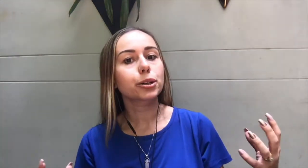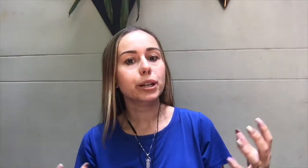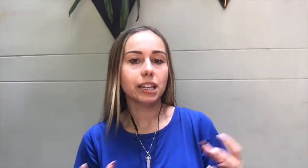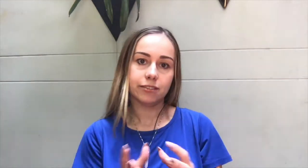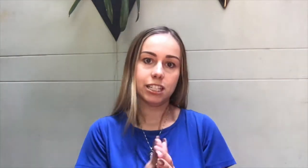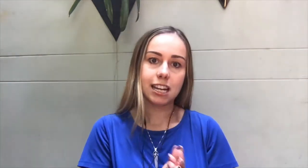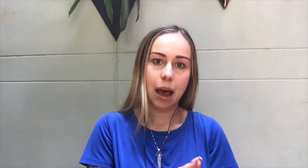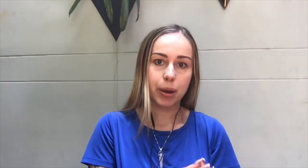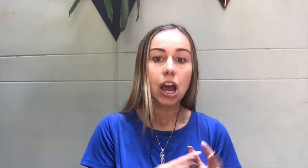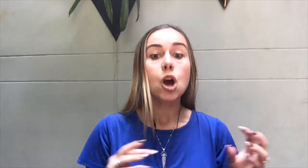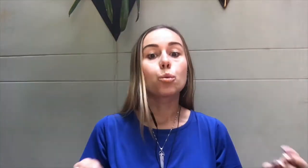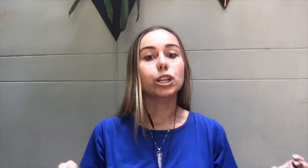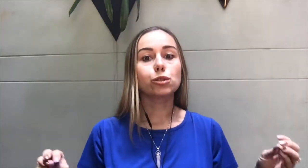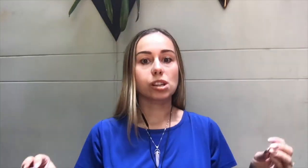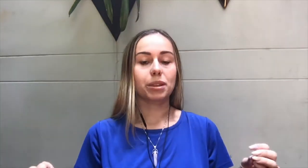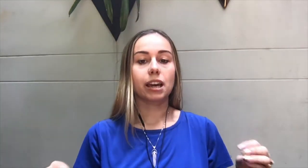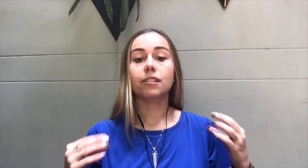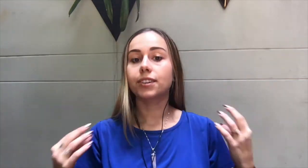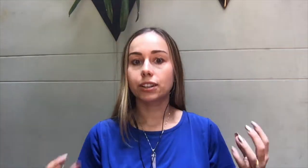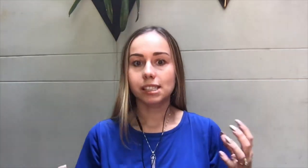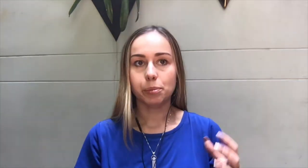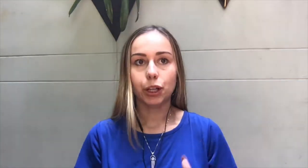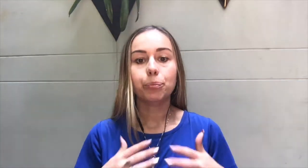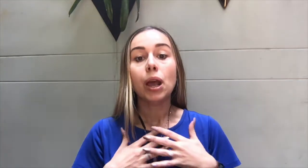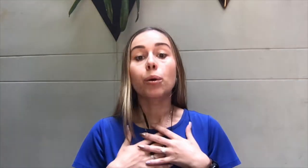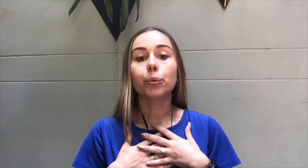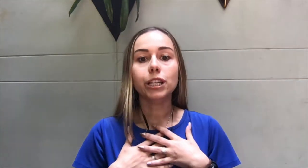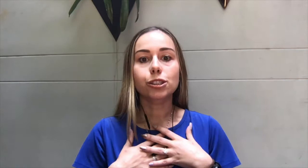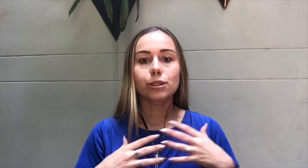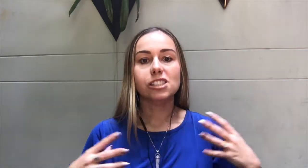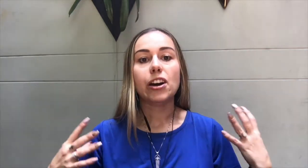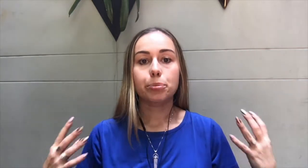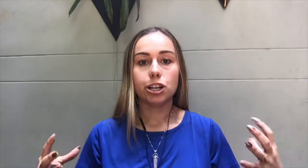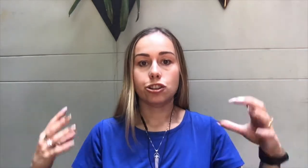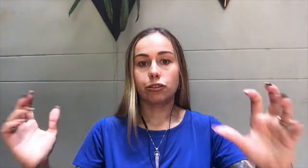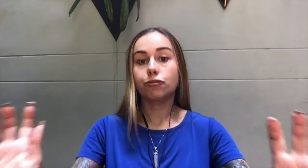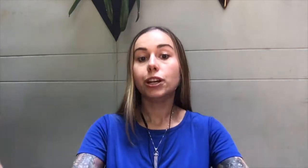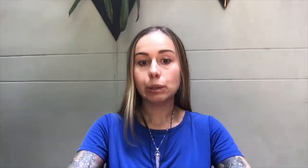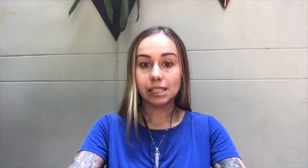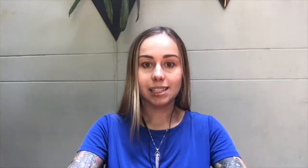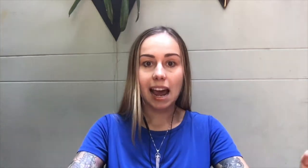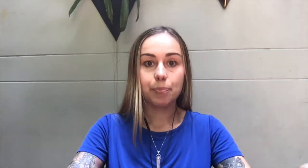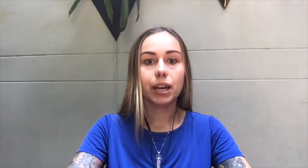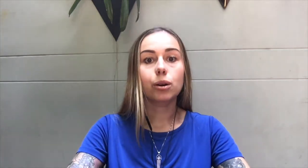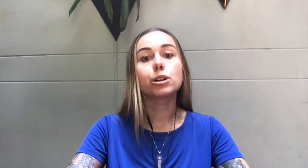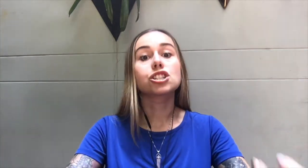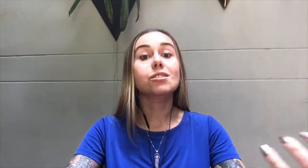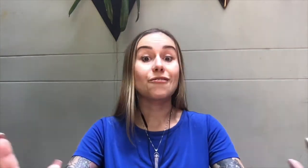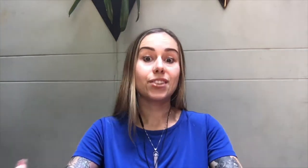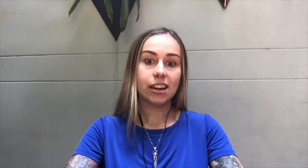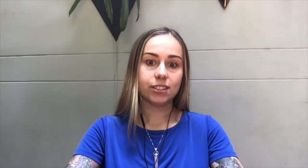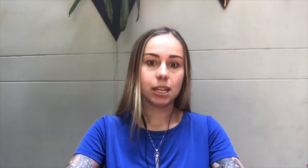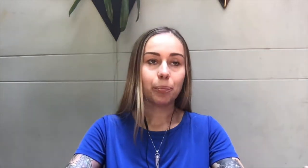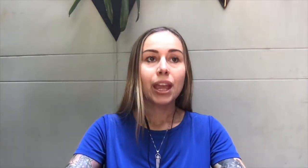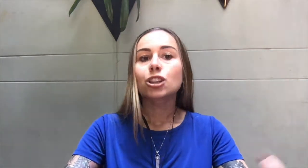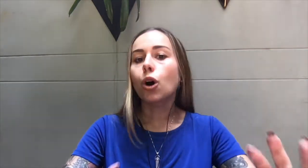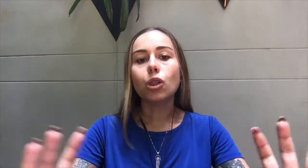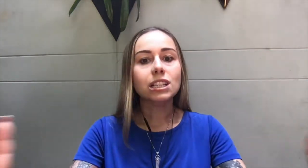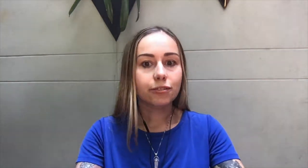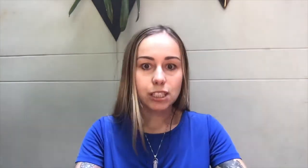with EFT tapping, we do something very similar. What we do is vibrational frequency tapping, which is VFT. The only difference